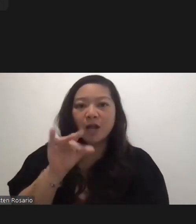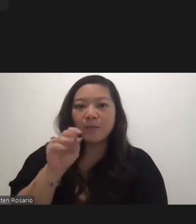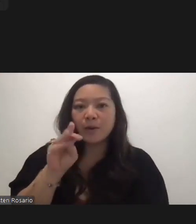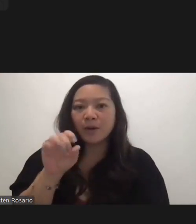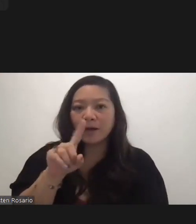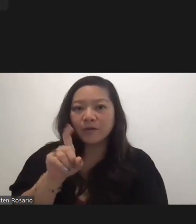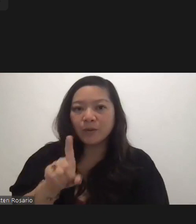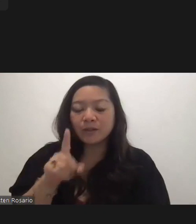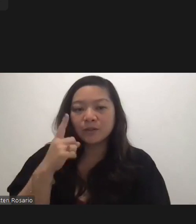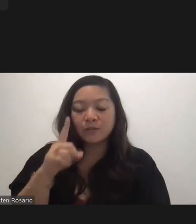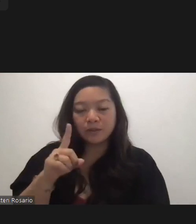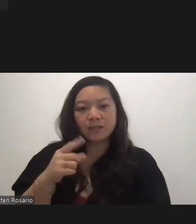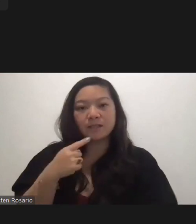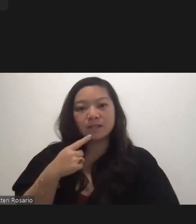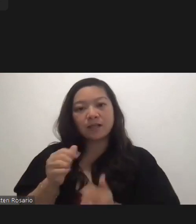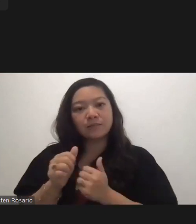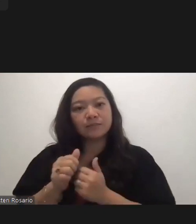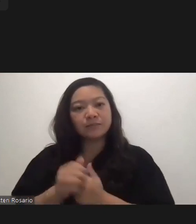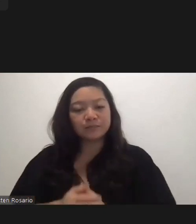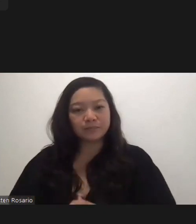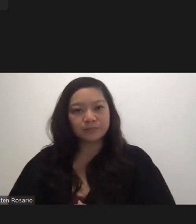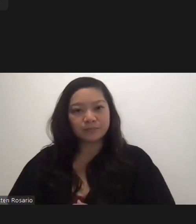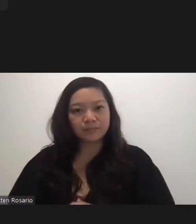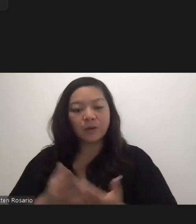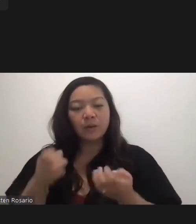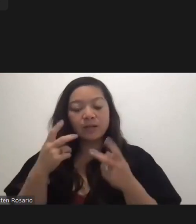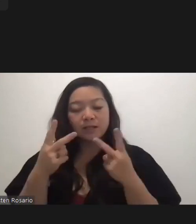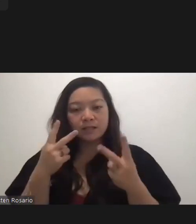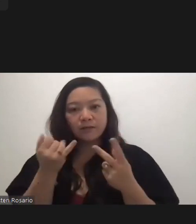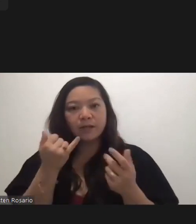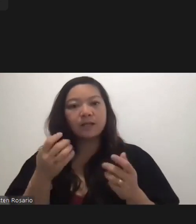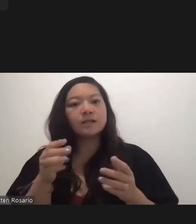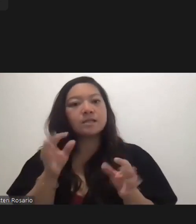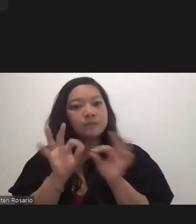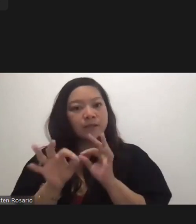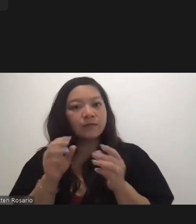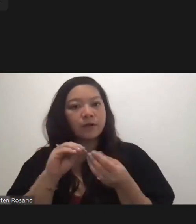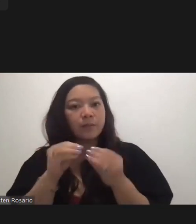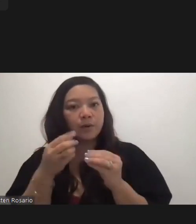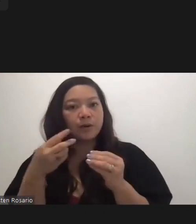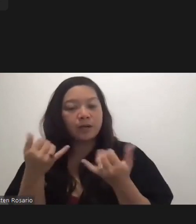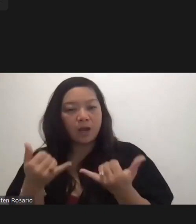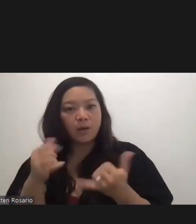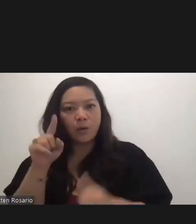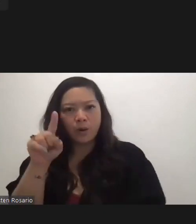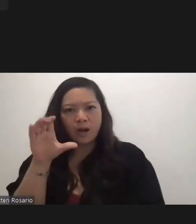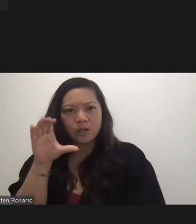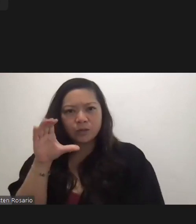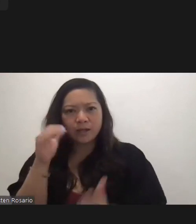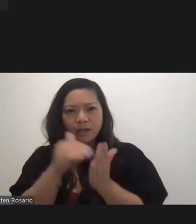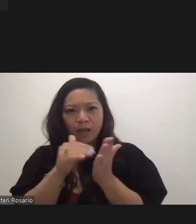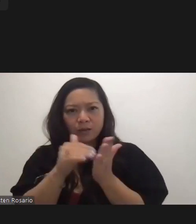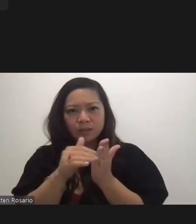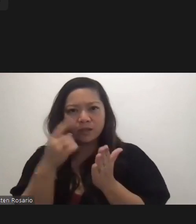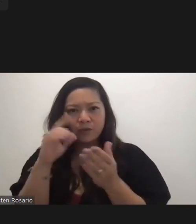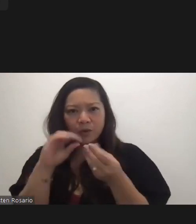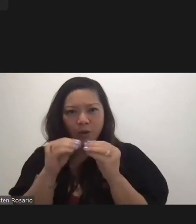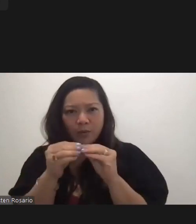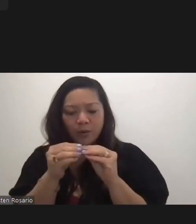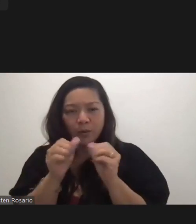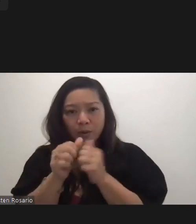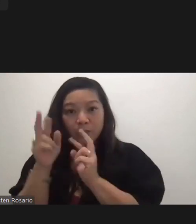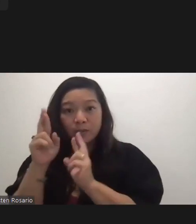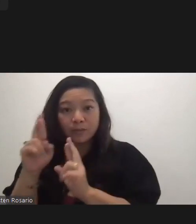led up to the question. I just wanted to see if I can get a specific number now. We've been looking at 100,000 as the number with respect to